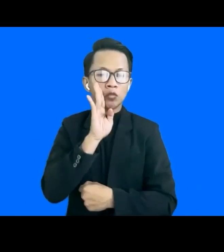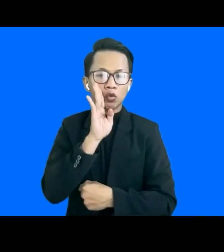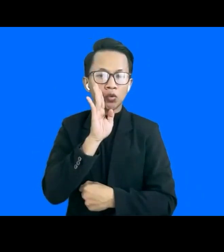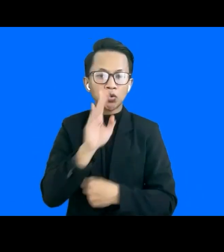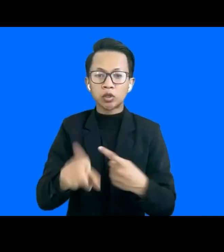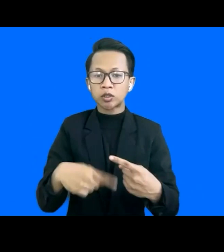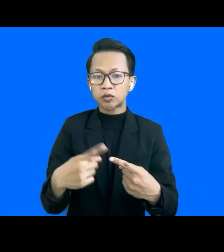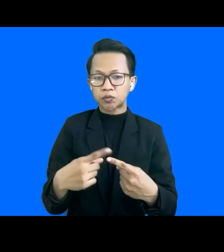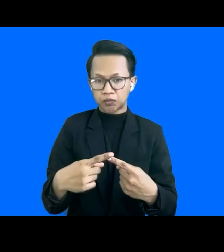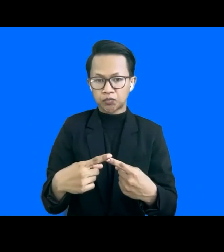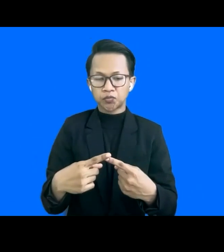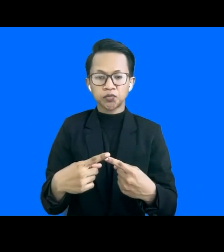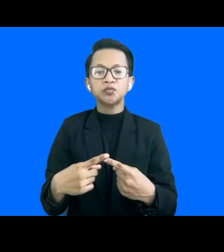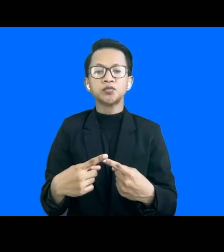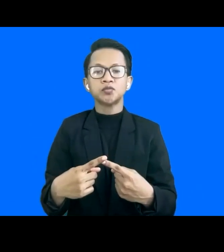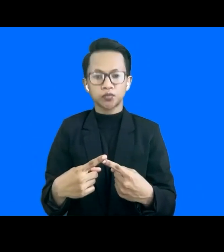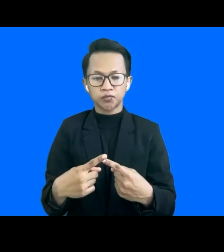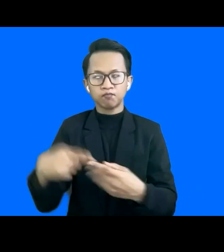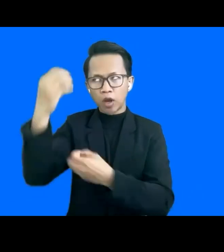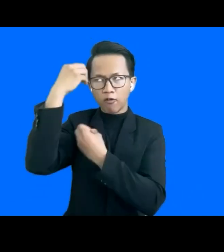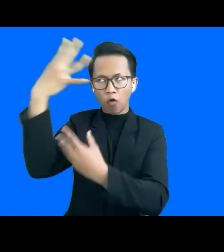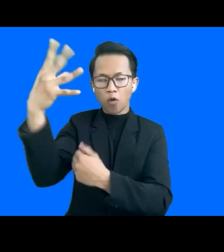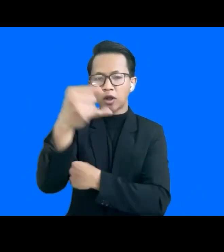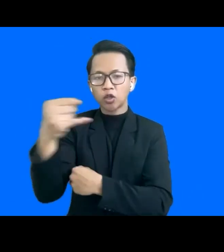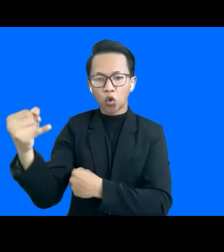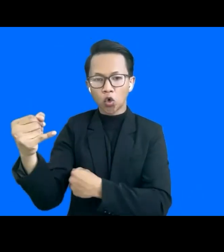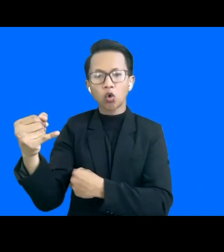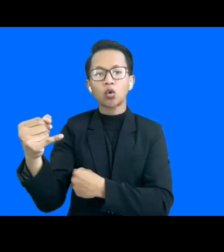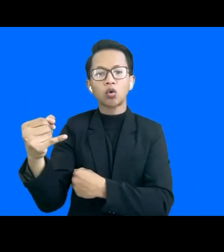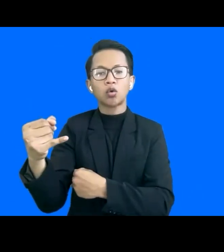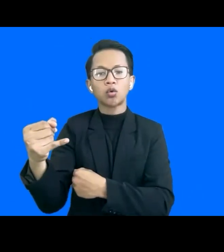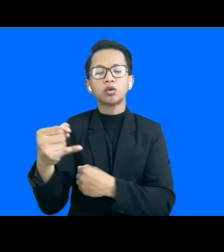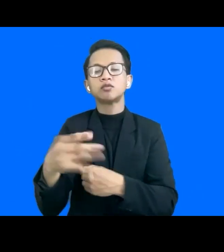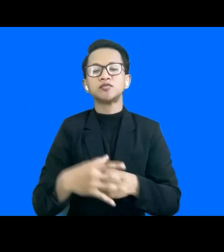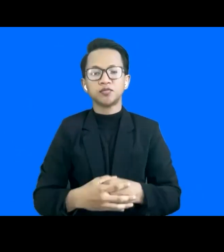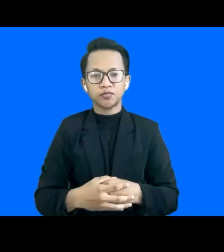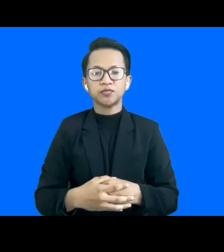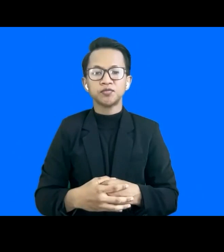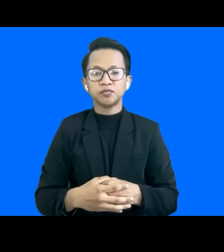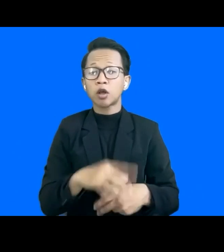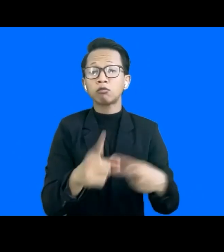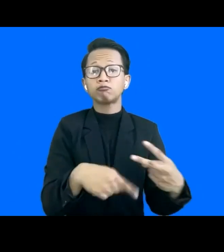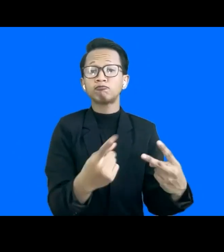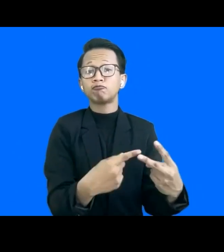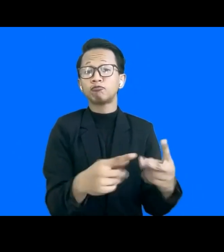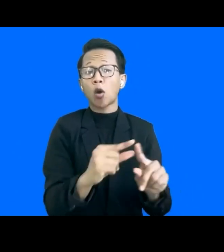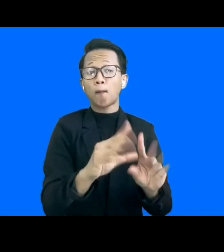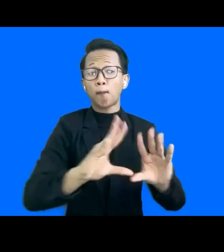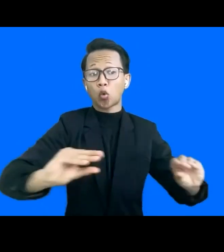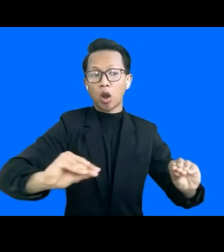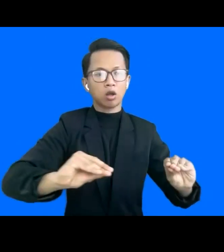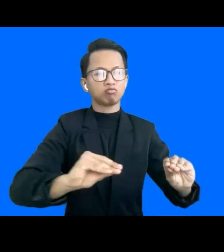is the lack of information and awareness of the companies considering the employment of people with disabilities.